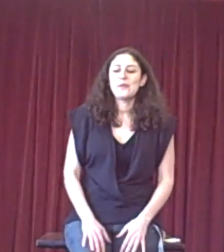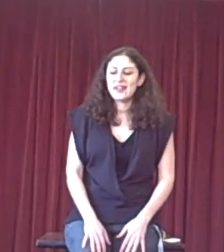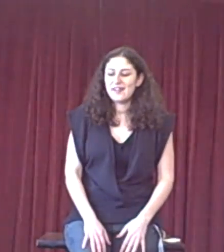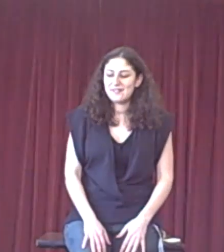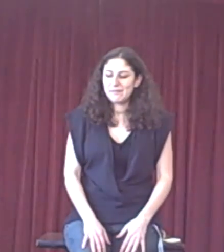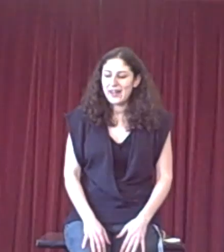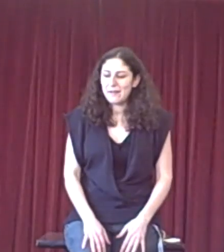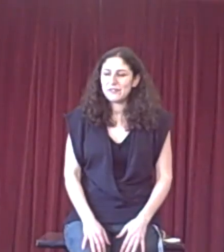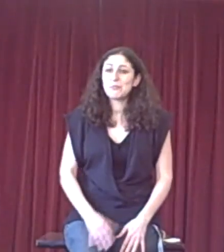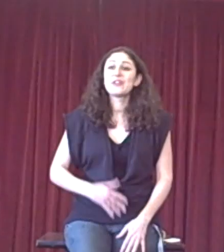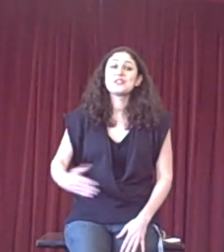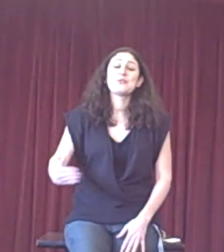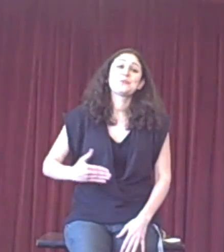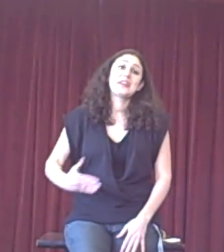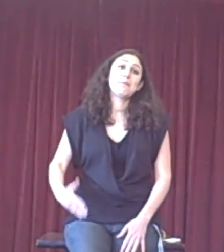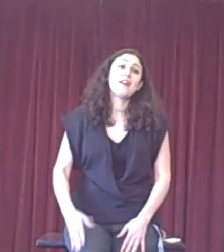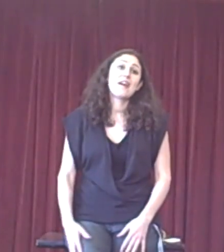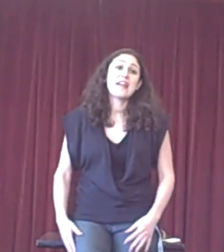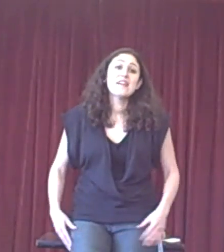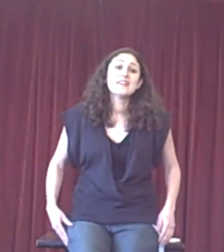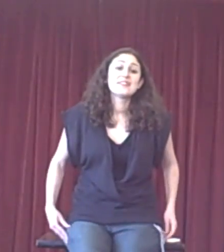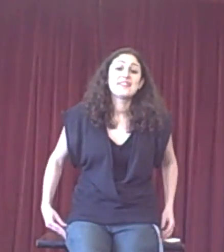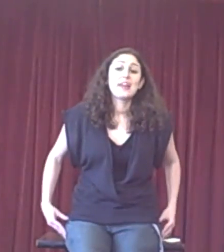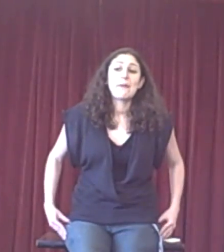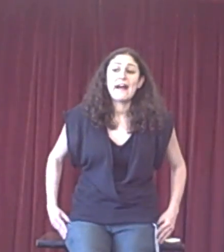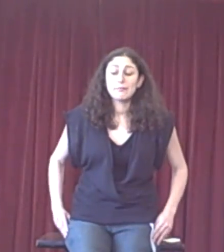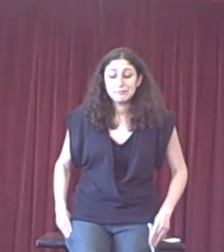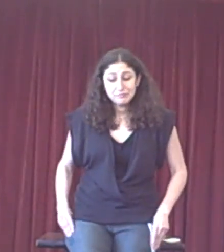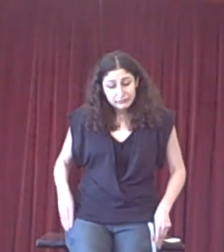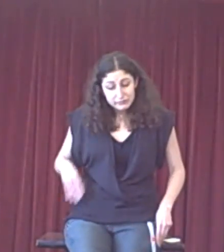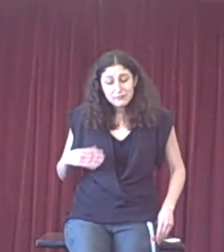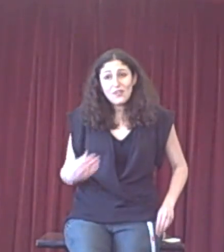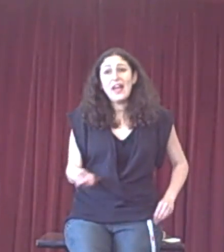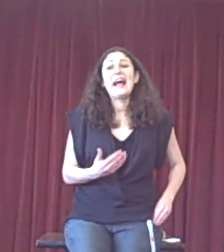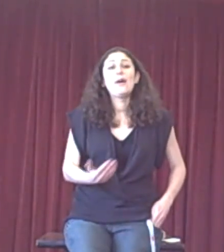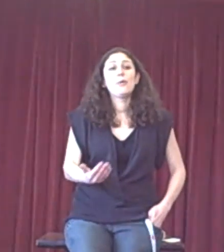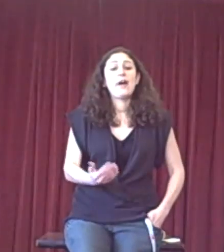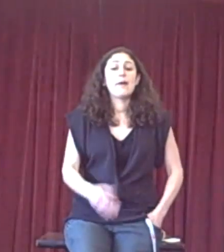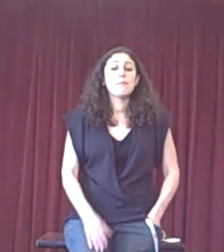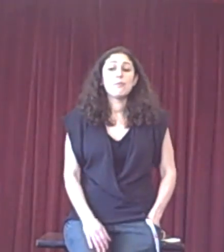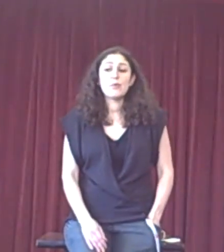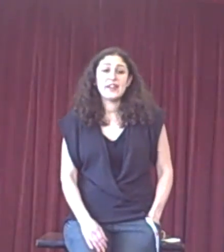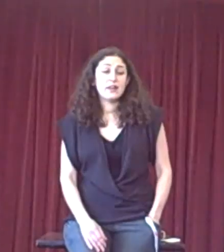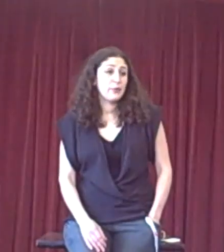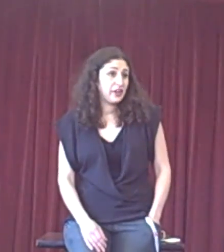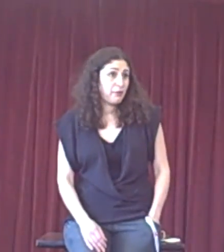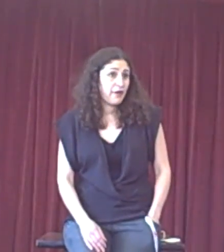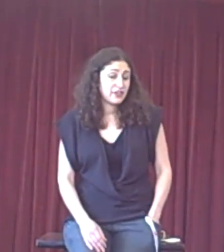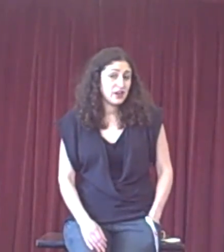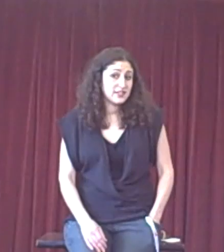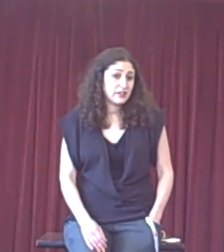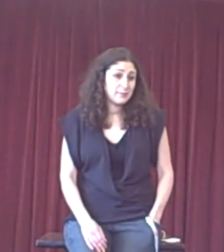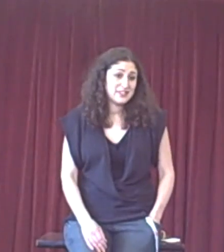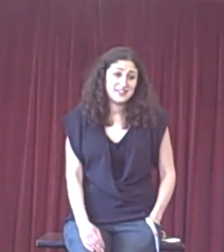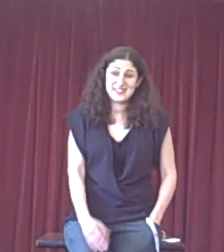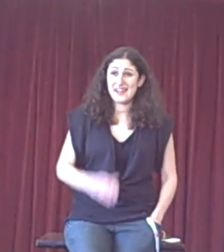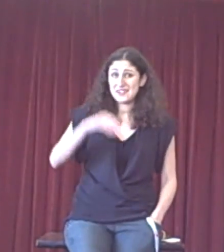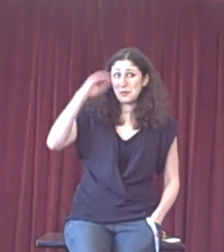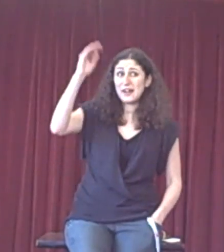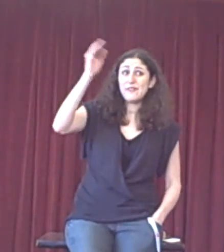we can, as the principles we can apply, to think about how we prioritise arguments in a sense. I want to give